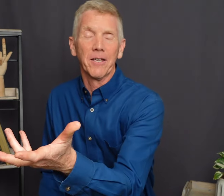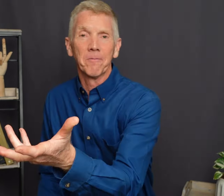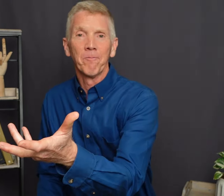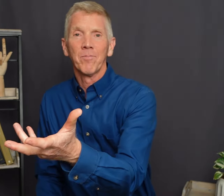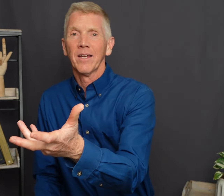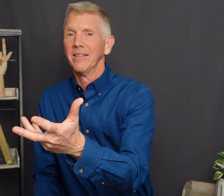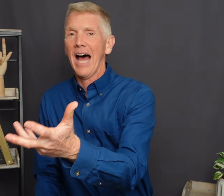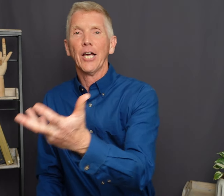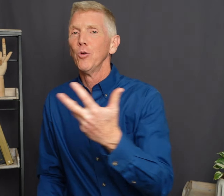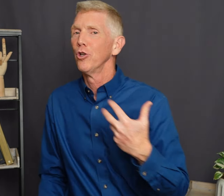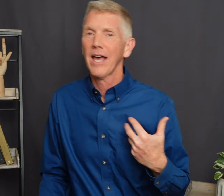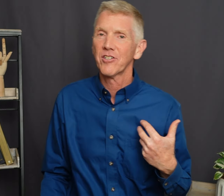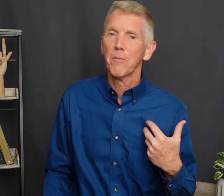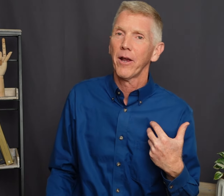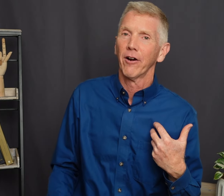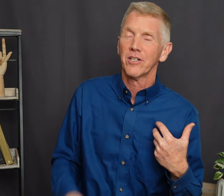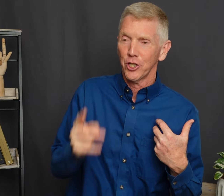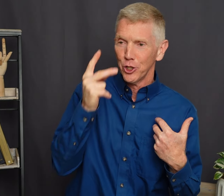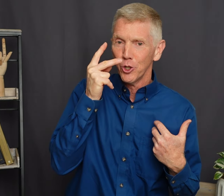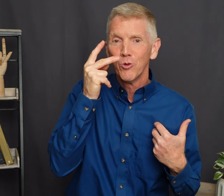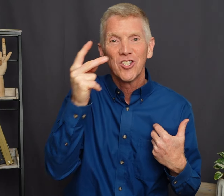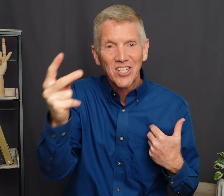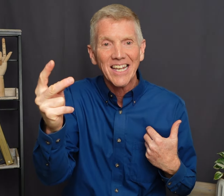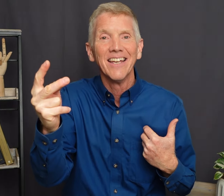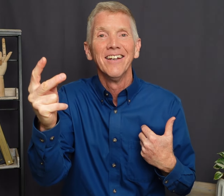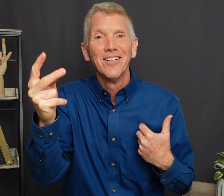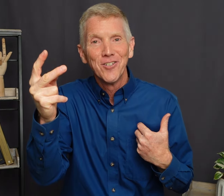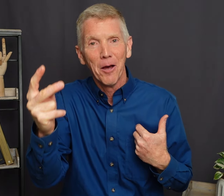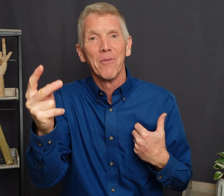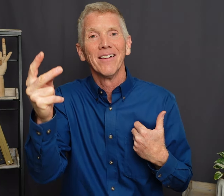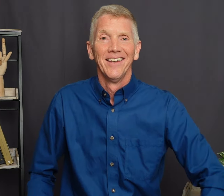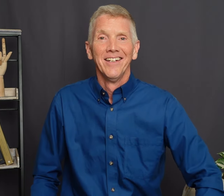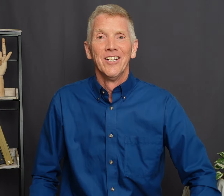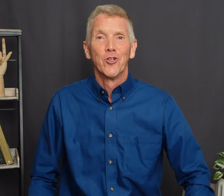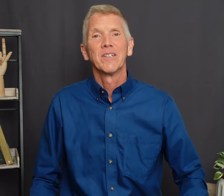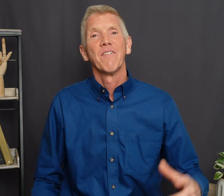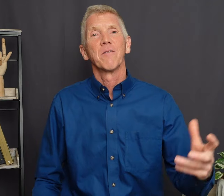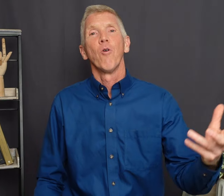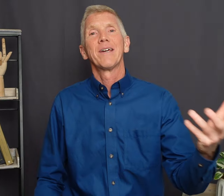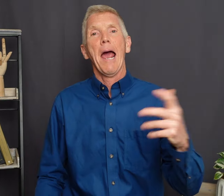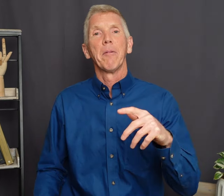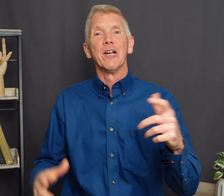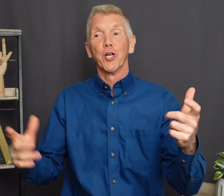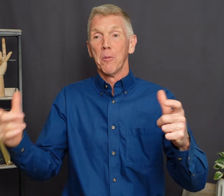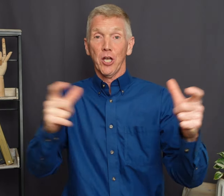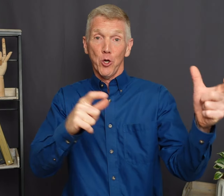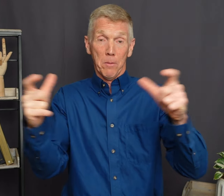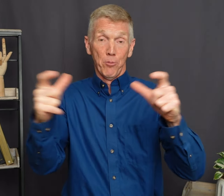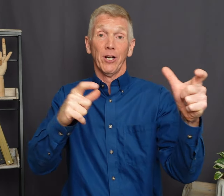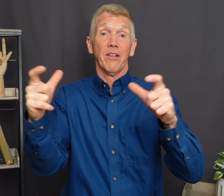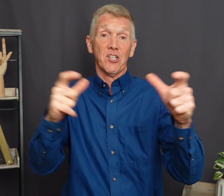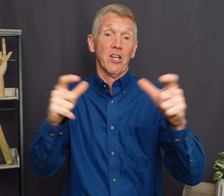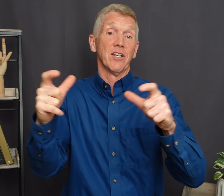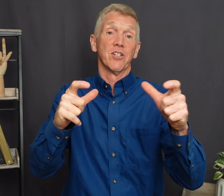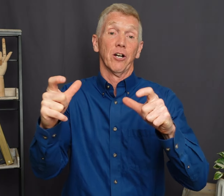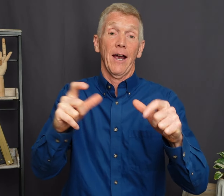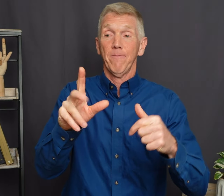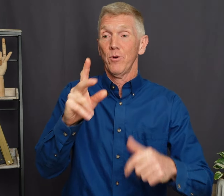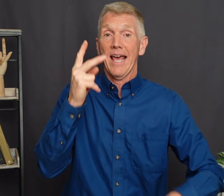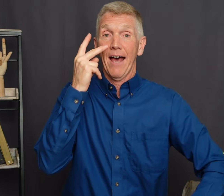Not you look as an appearance You see Something So let's give you some vocabulary terms That you can put into these sentences Alright We have